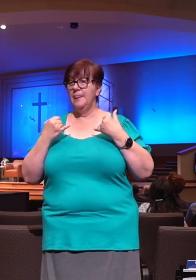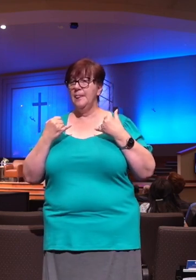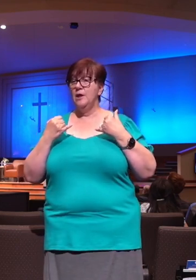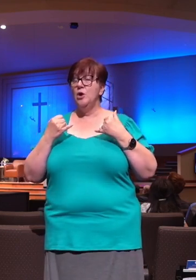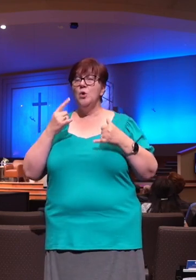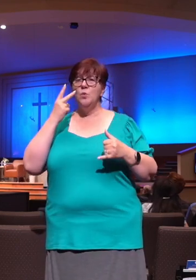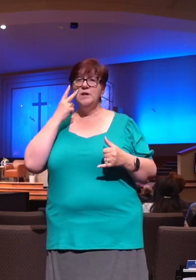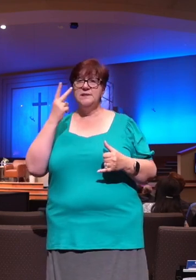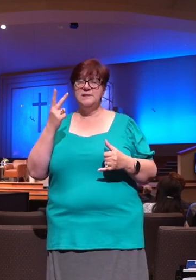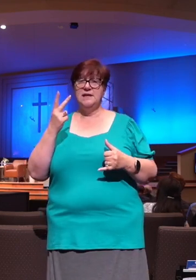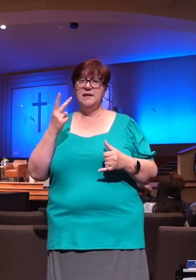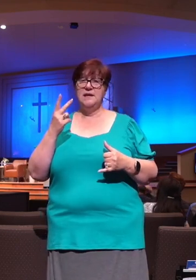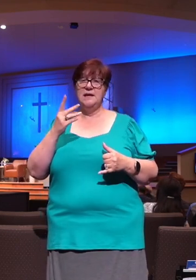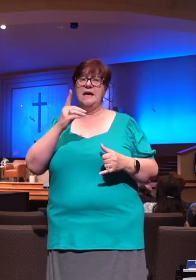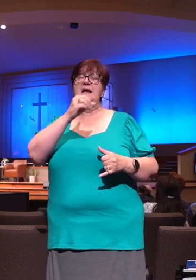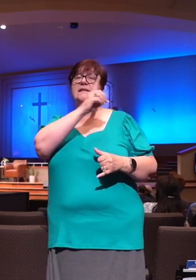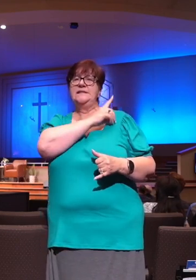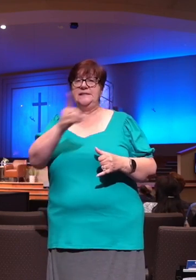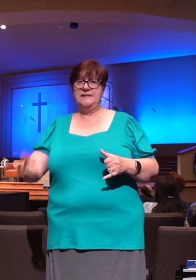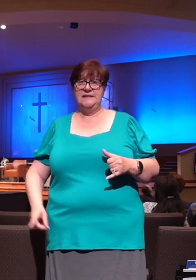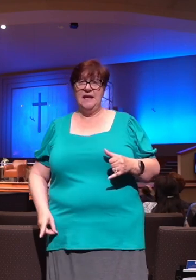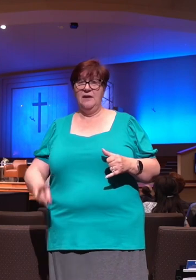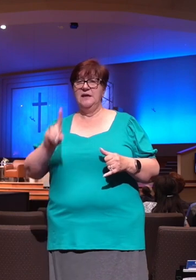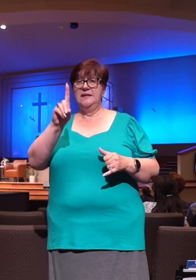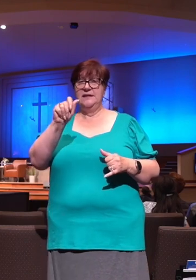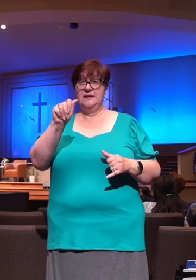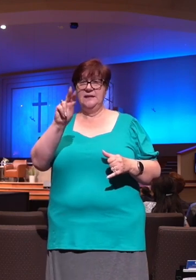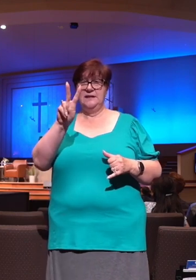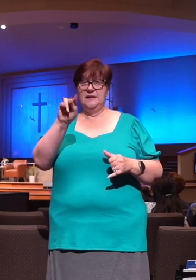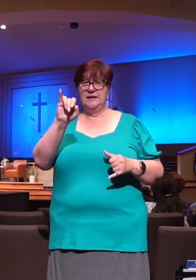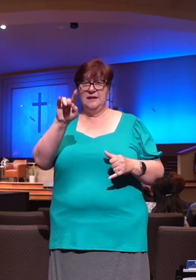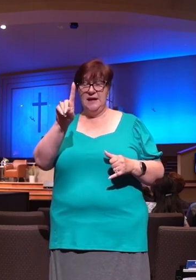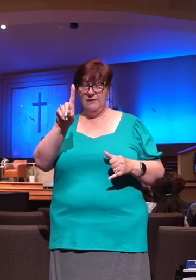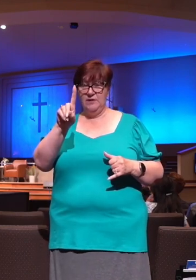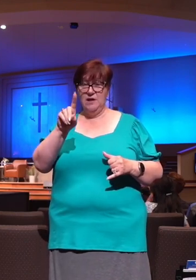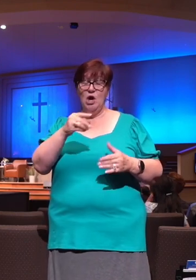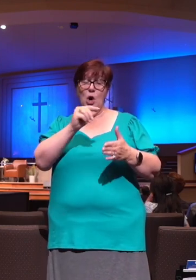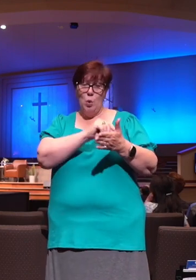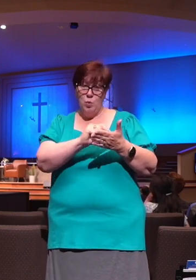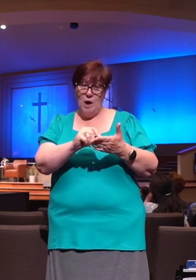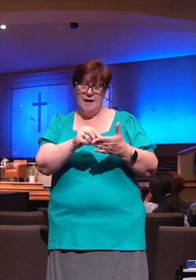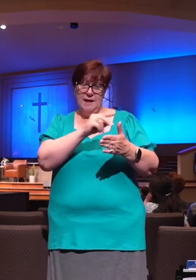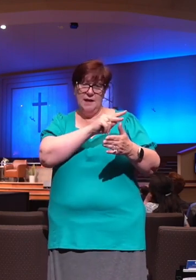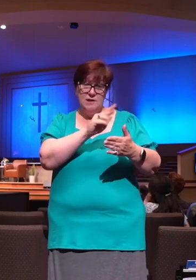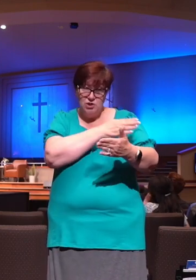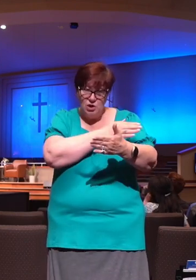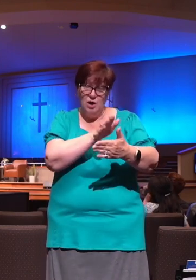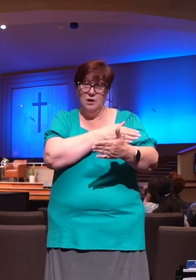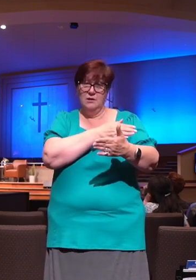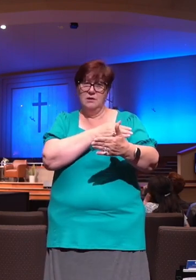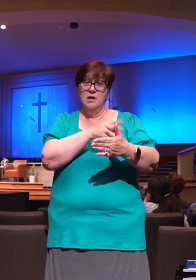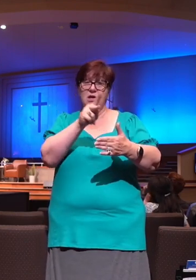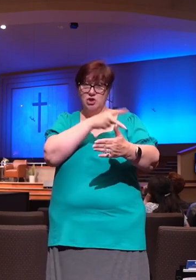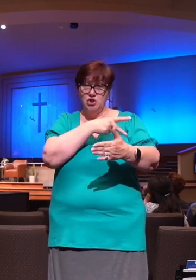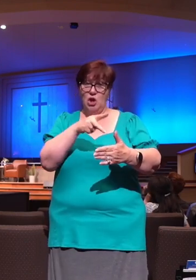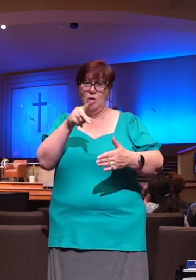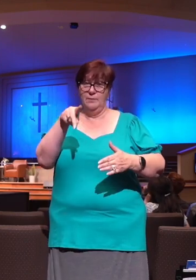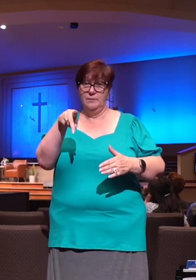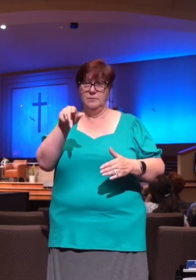we find David. He's writing in the psalm. This is a psalm that is written in times of turmoil. But the theme of this psalm